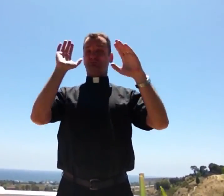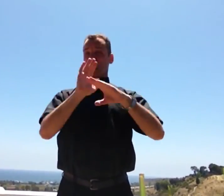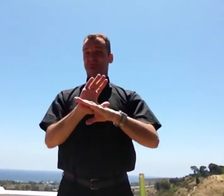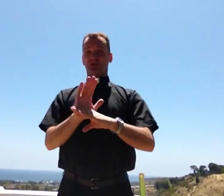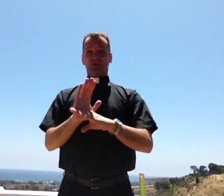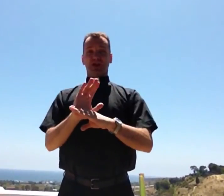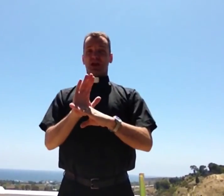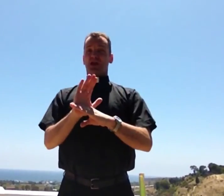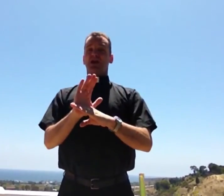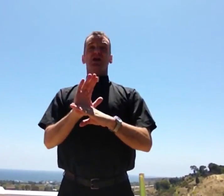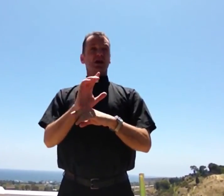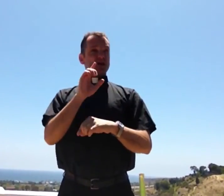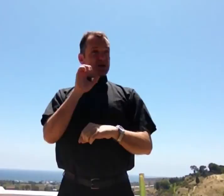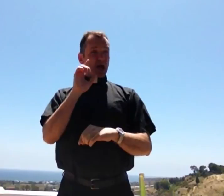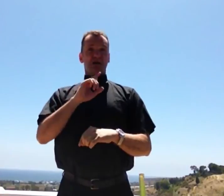It was an amazing movie.